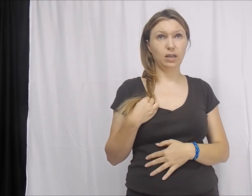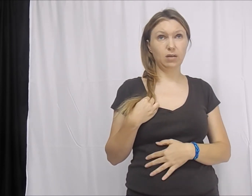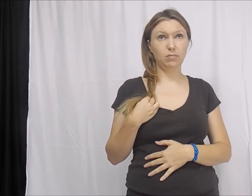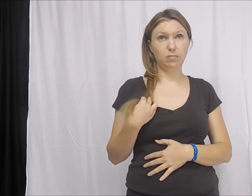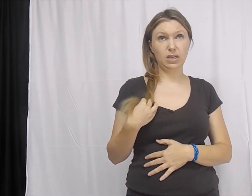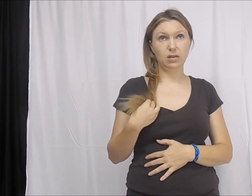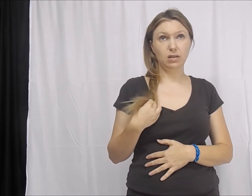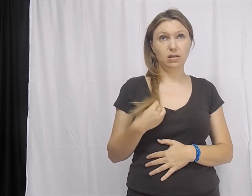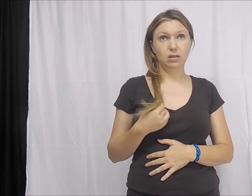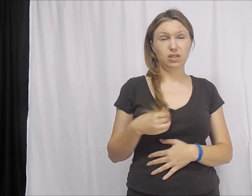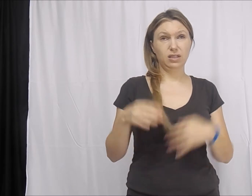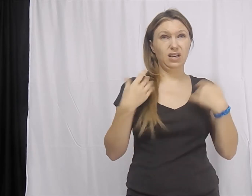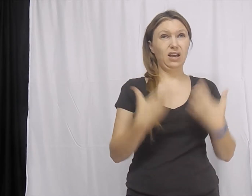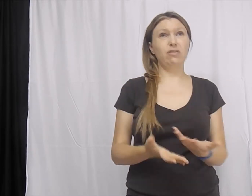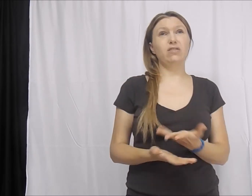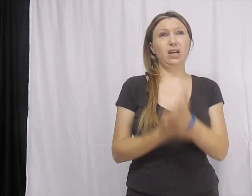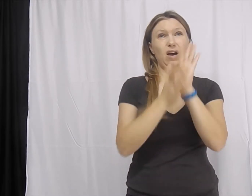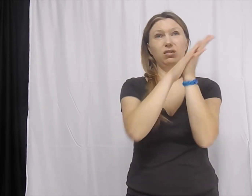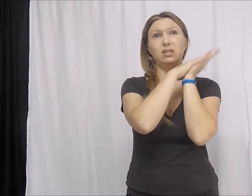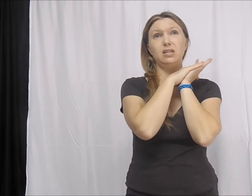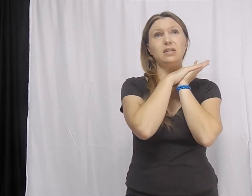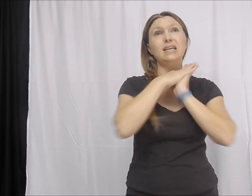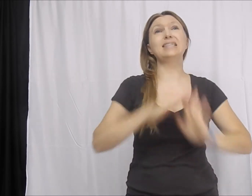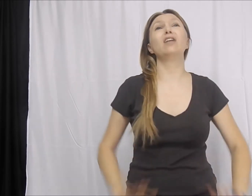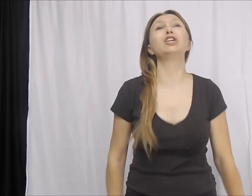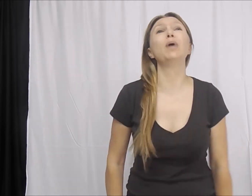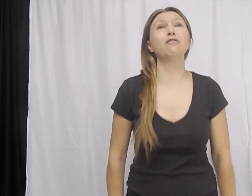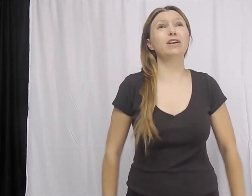and me just getting everything out and telling you everything?